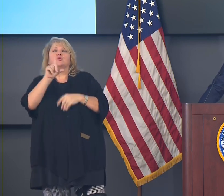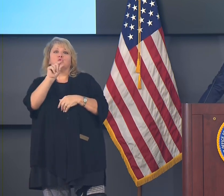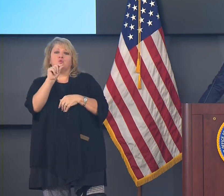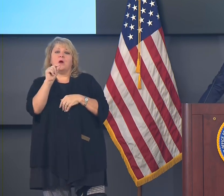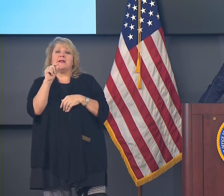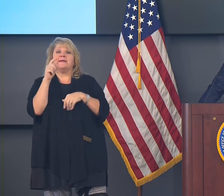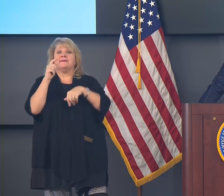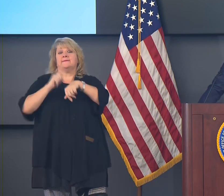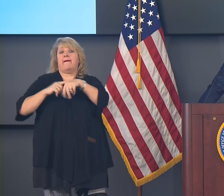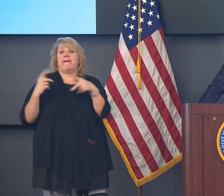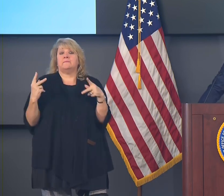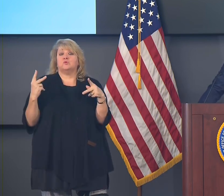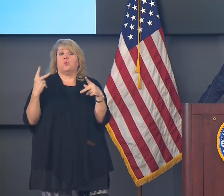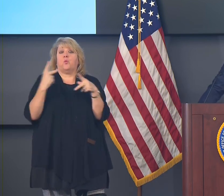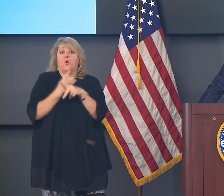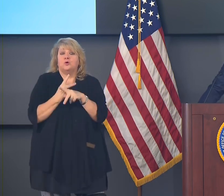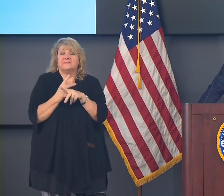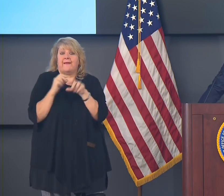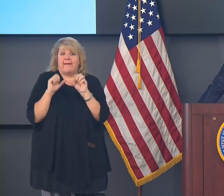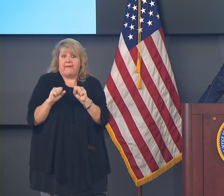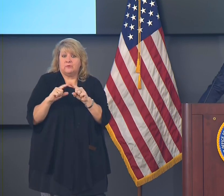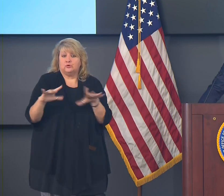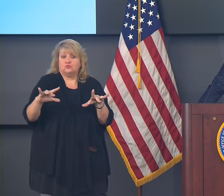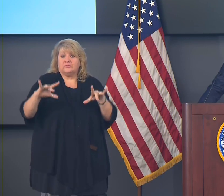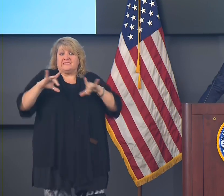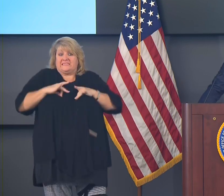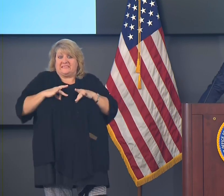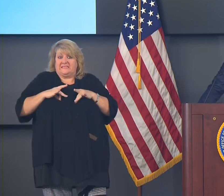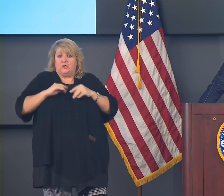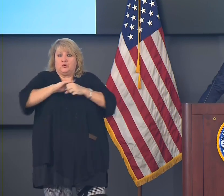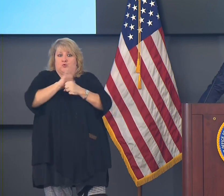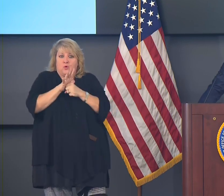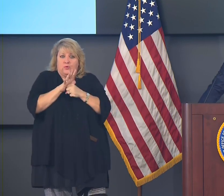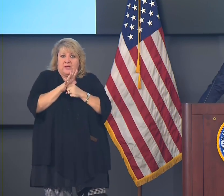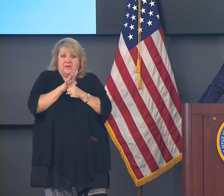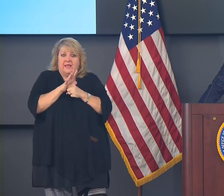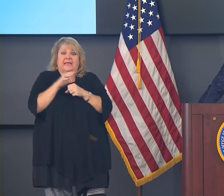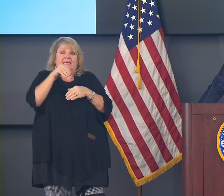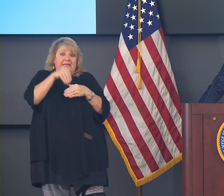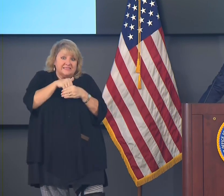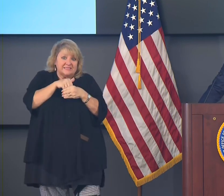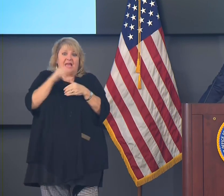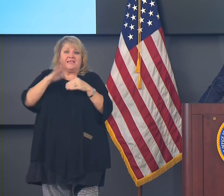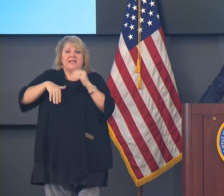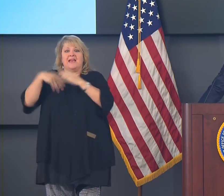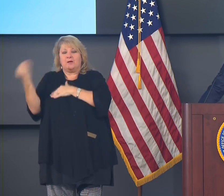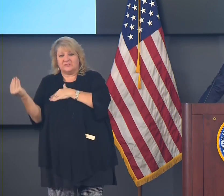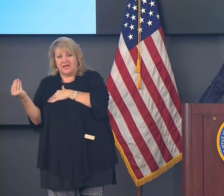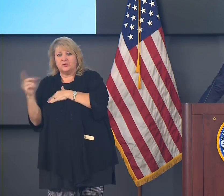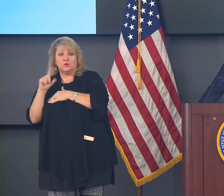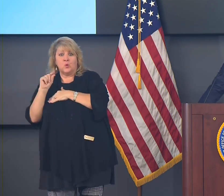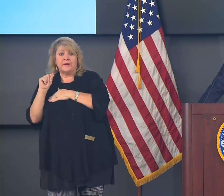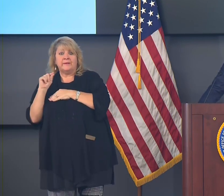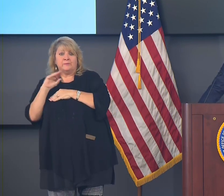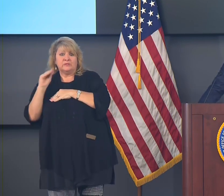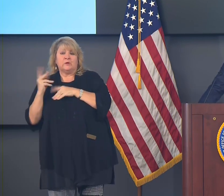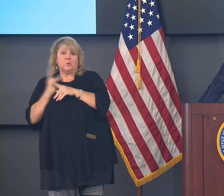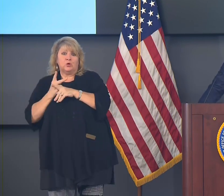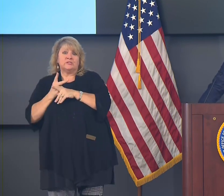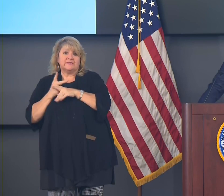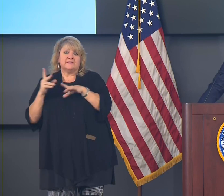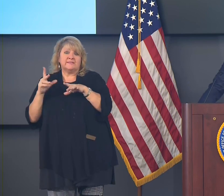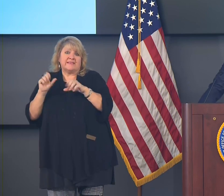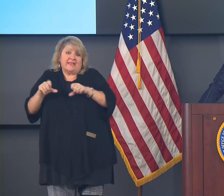outdoors when you have the same activity taking place. In addition to the colder weather that's going to come over the winter,